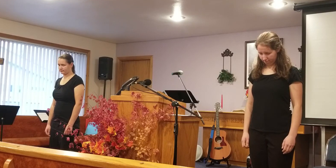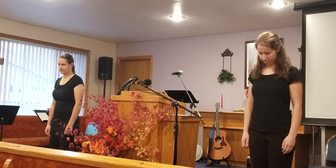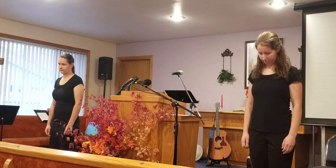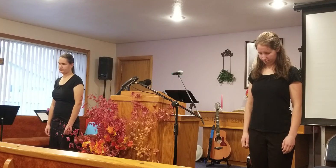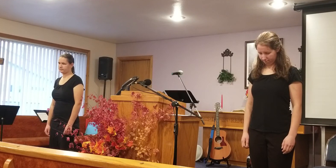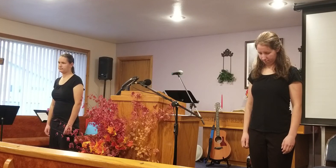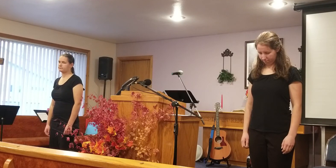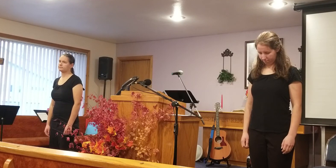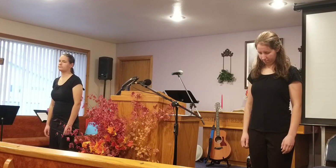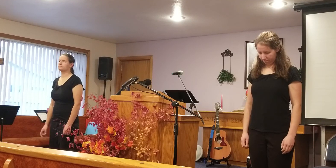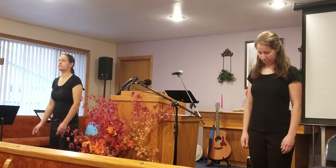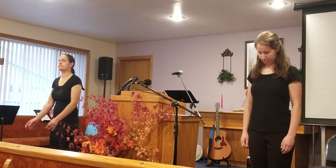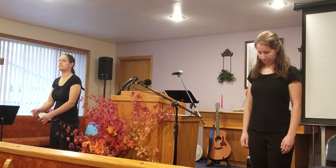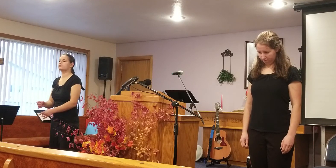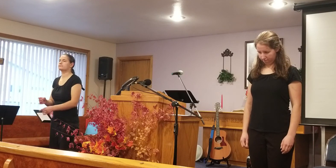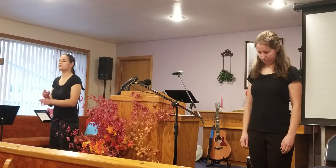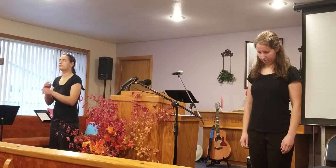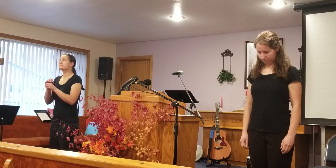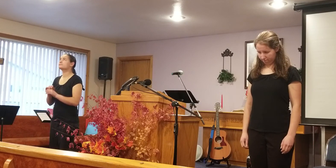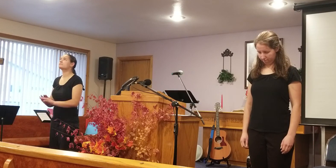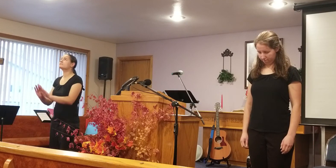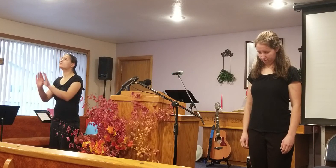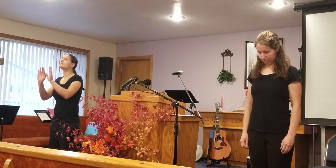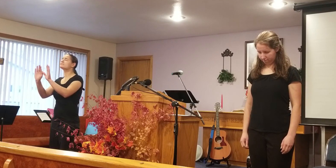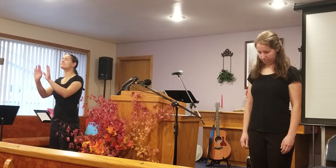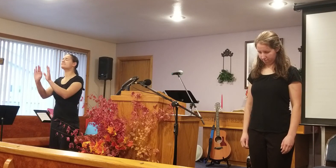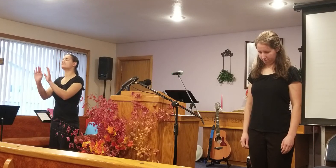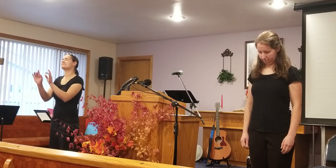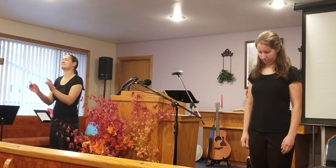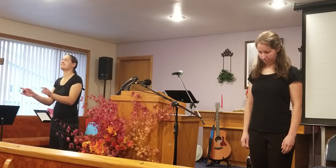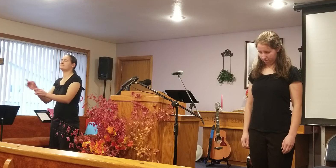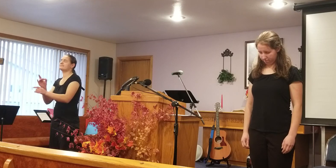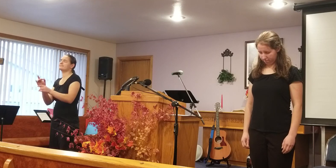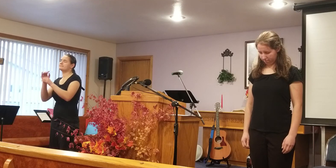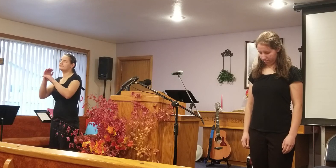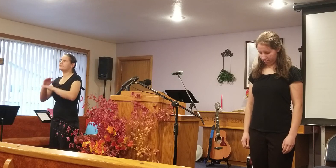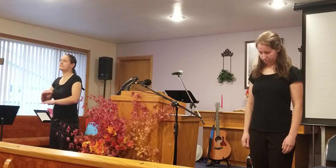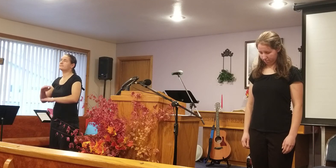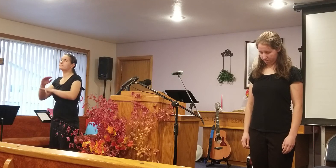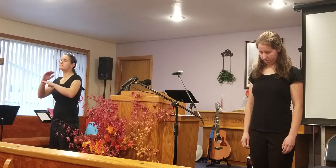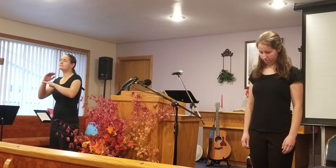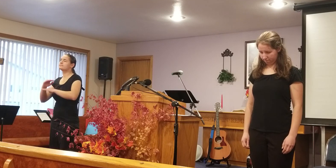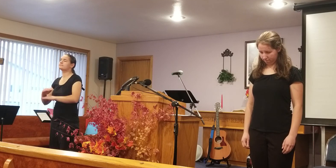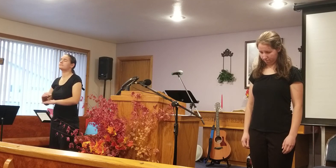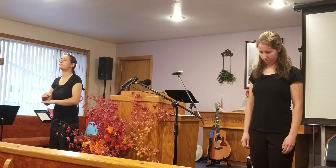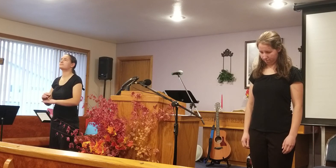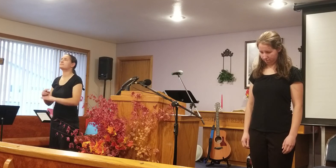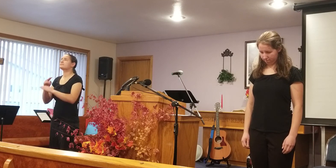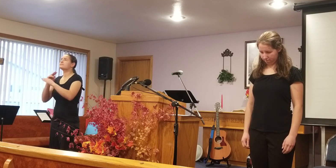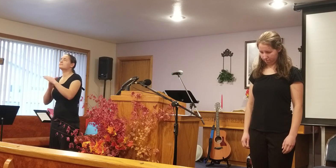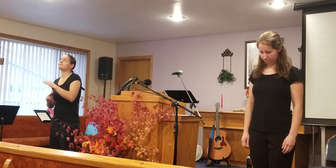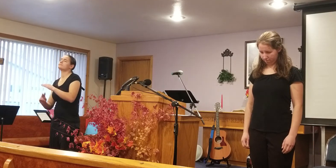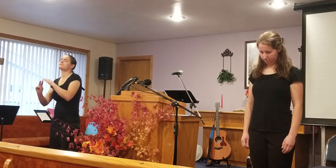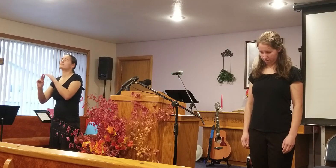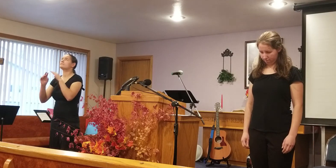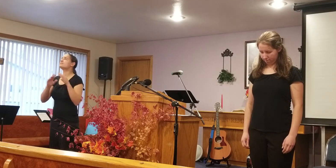Perfect submission, perfect delight, Visions of